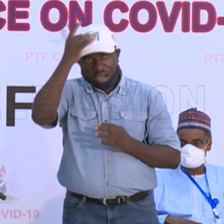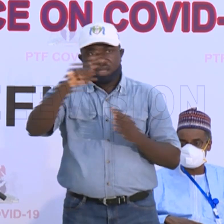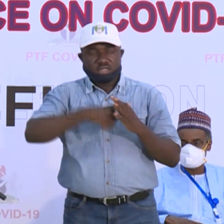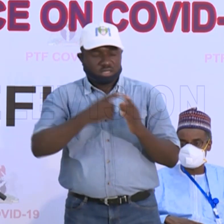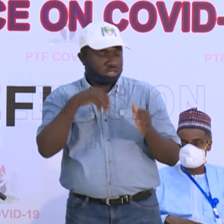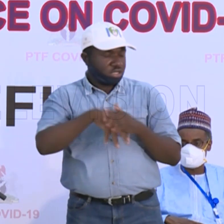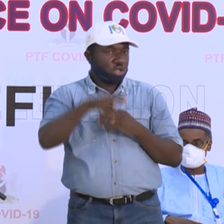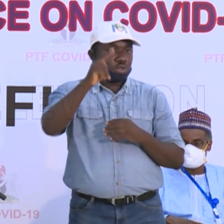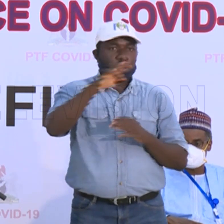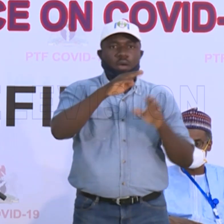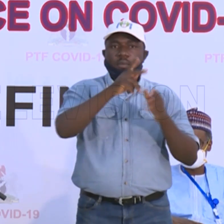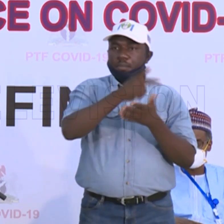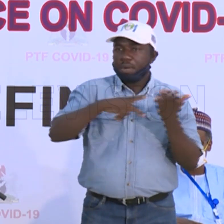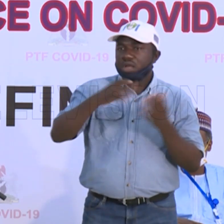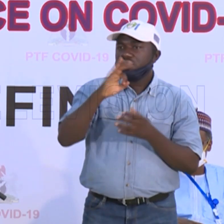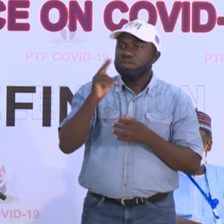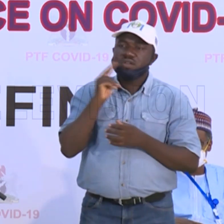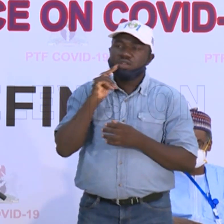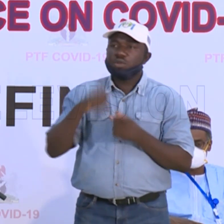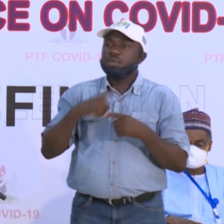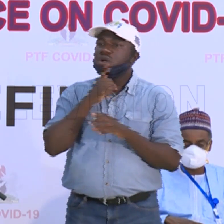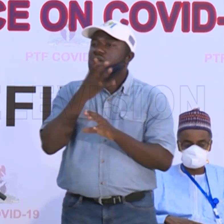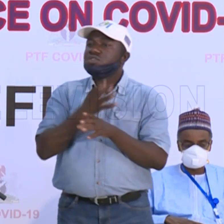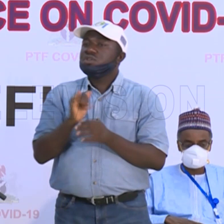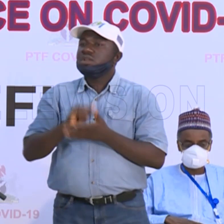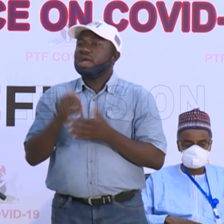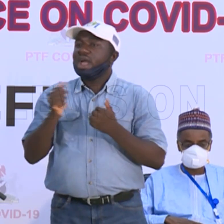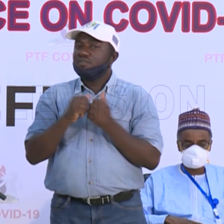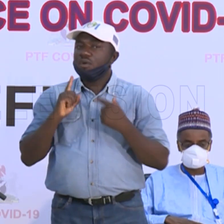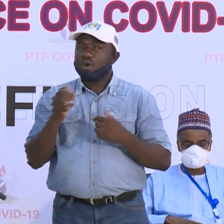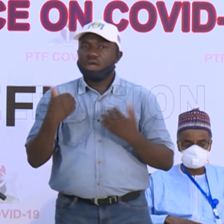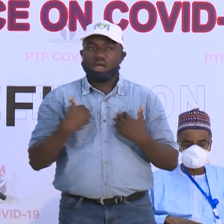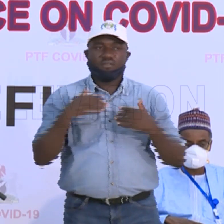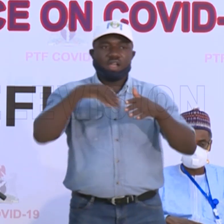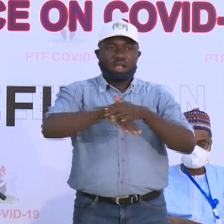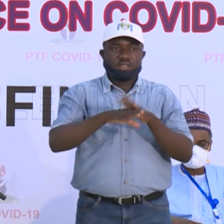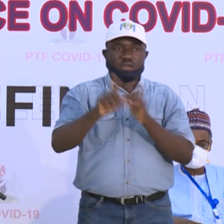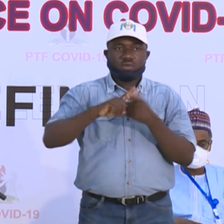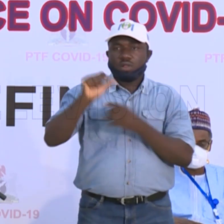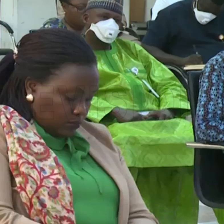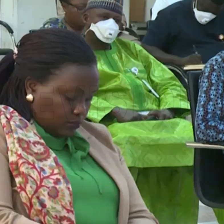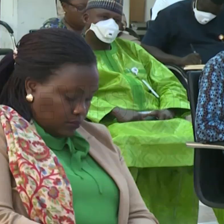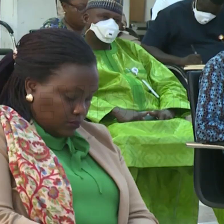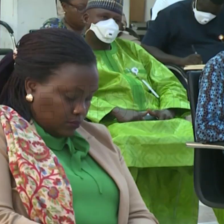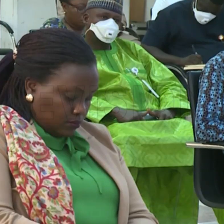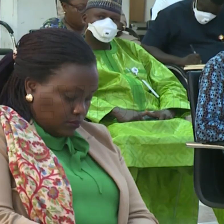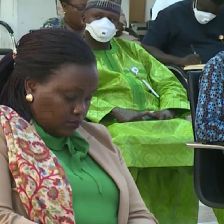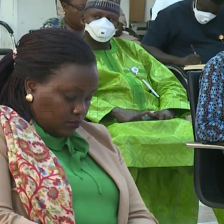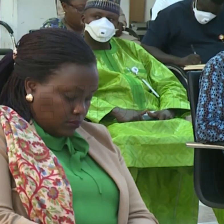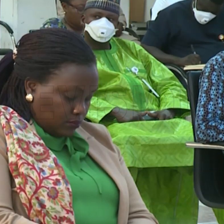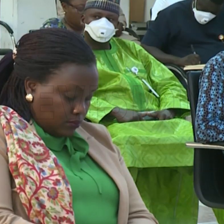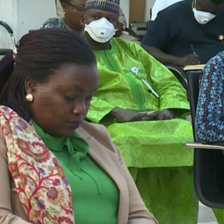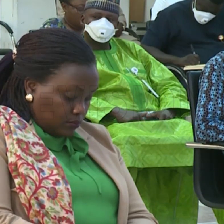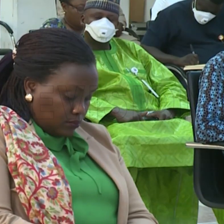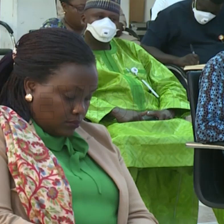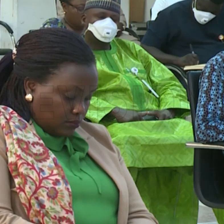northern part of Nigeria to make sure everyone has access to the lab closest to his or her location. In addition